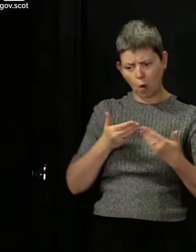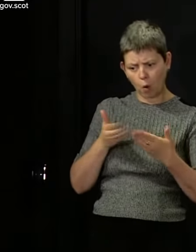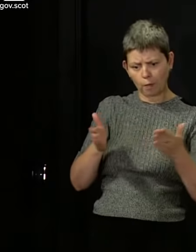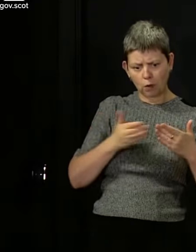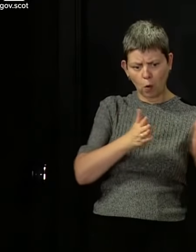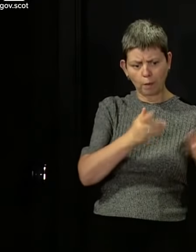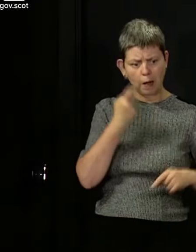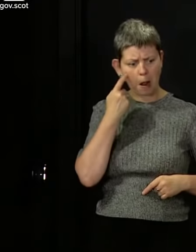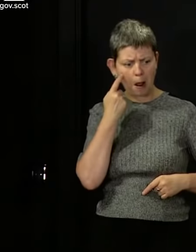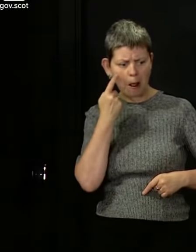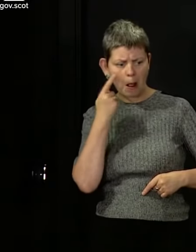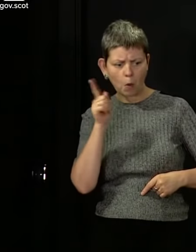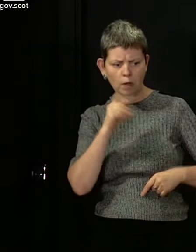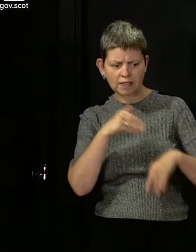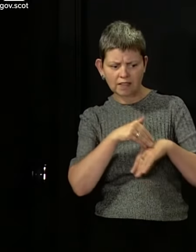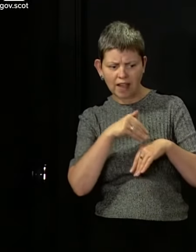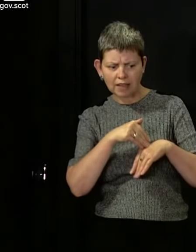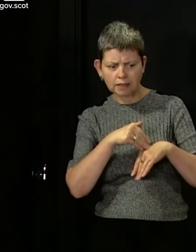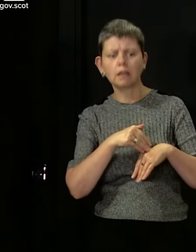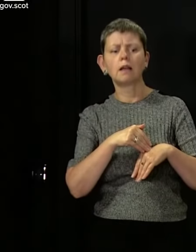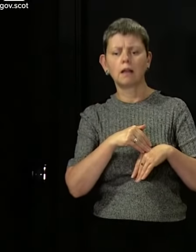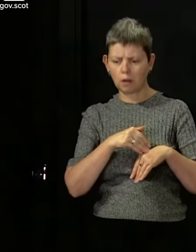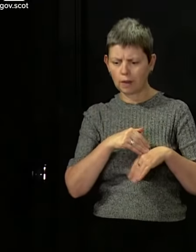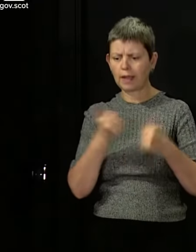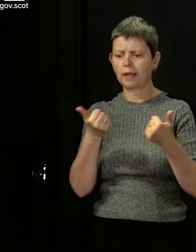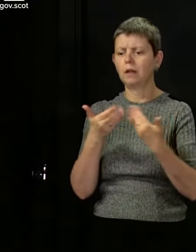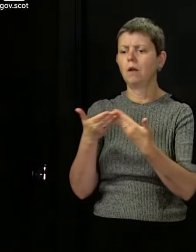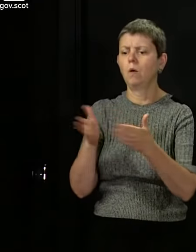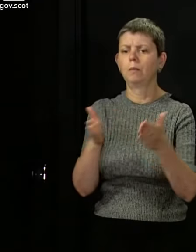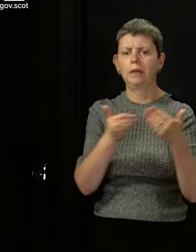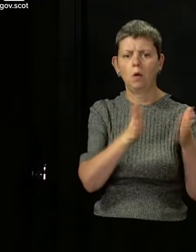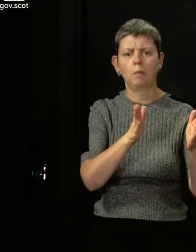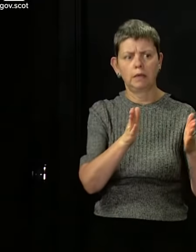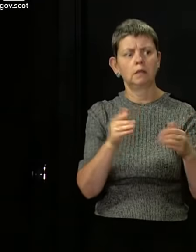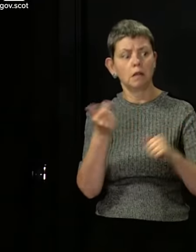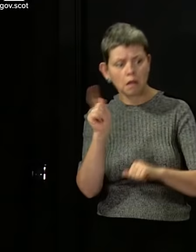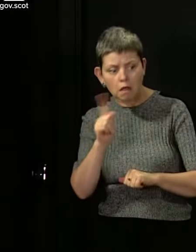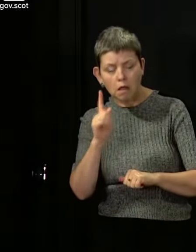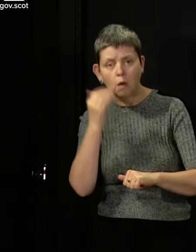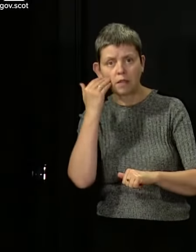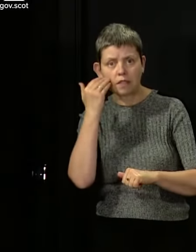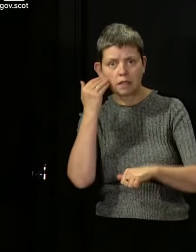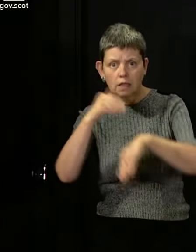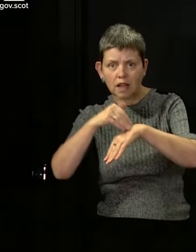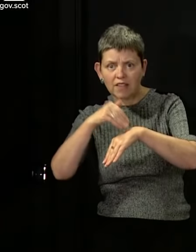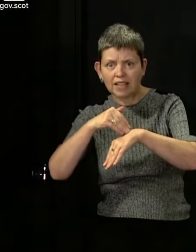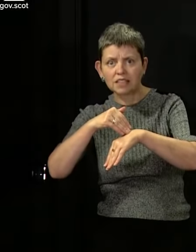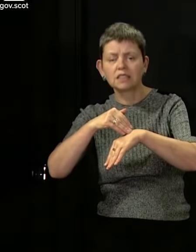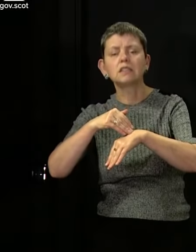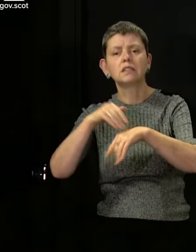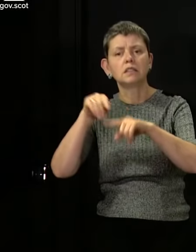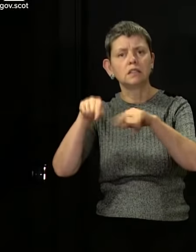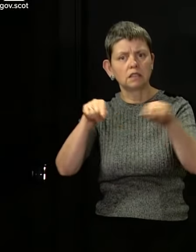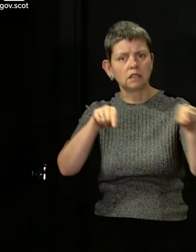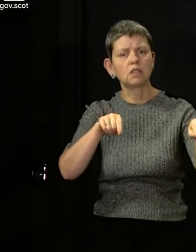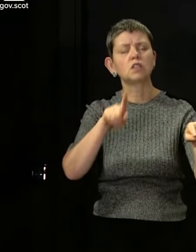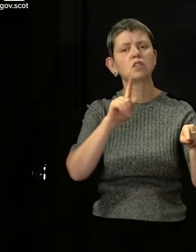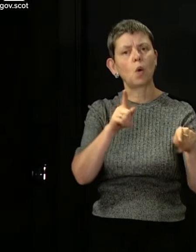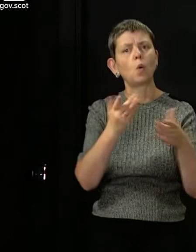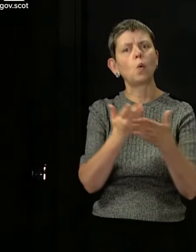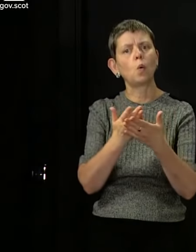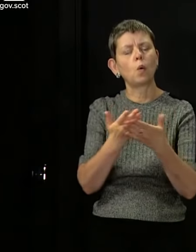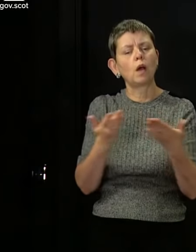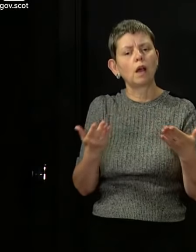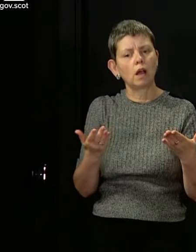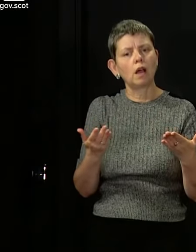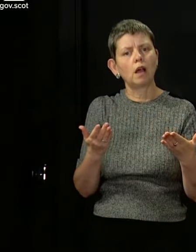that we are doing. But for those business premises or those aspects of life that haven't yet been given the go ahead, we have not forgotten about